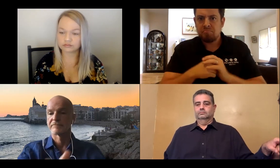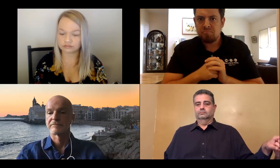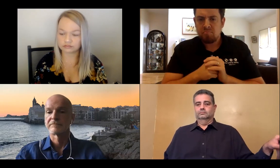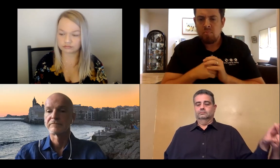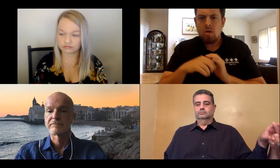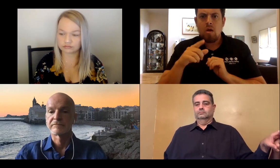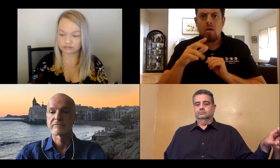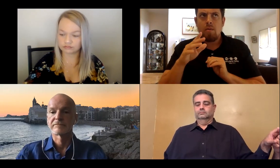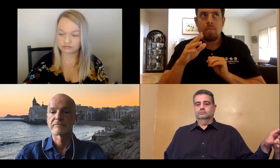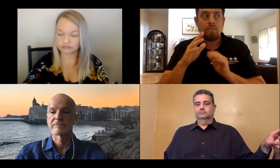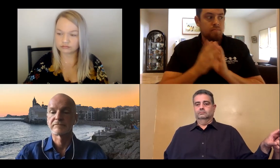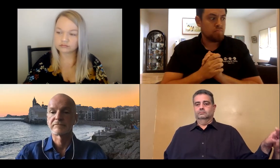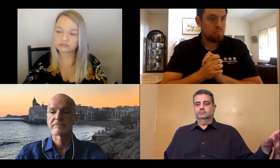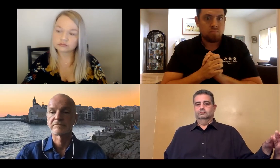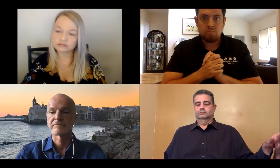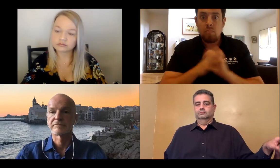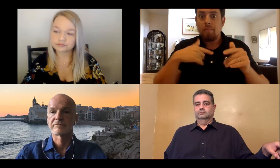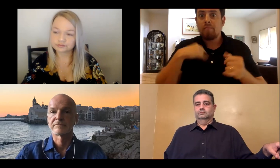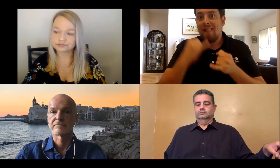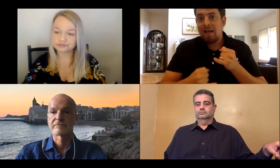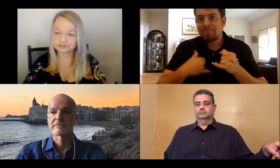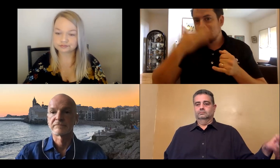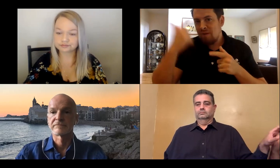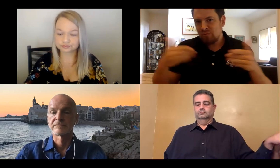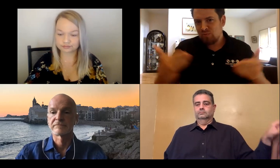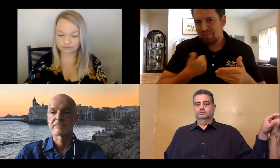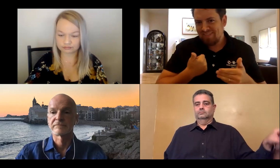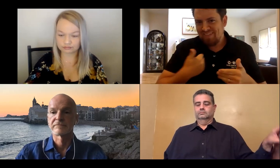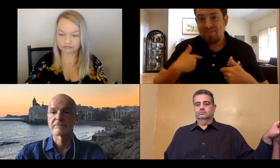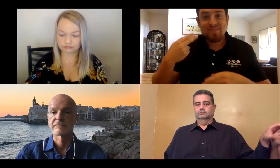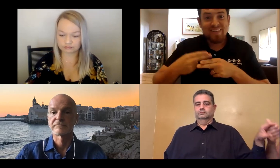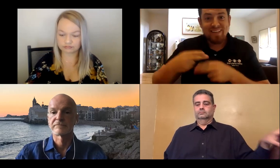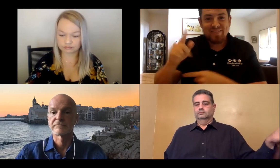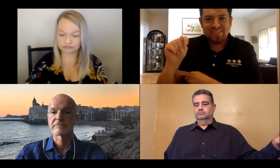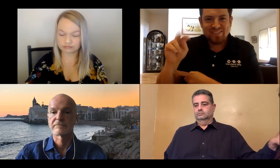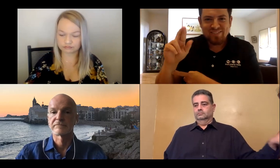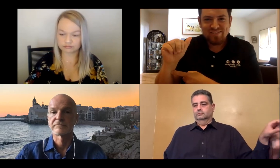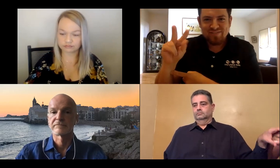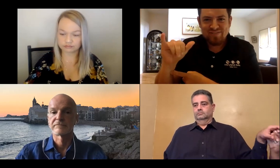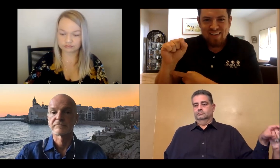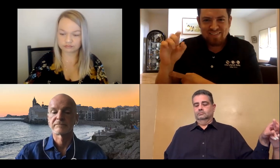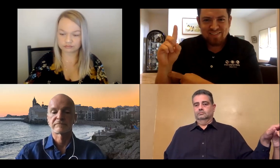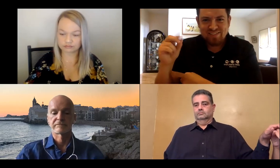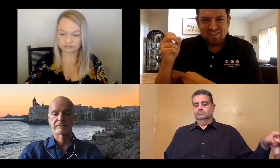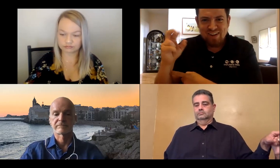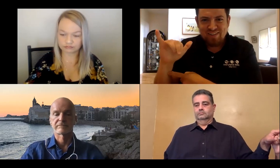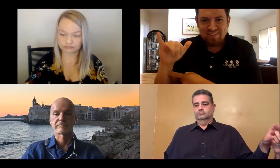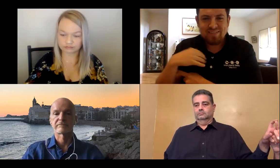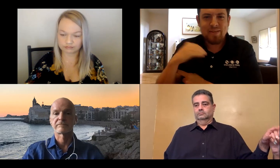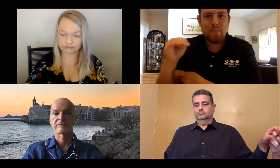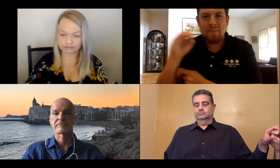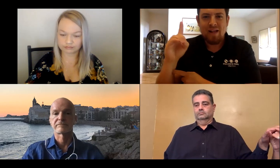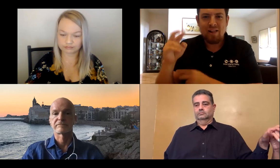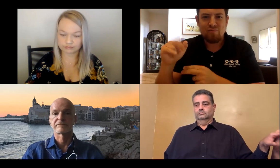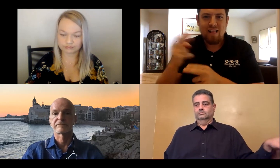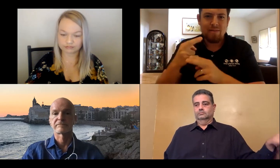icons, one of which is live transcript. Click on that and you'll get an option to turn on the captions. I forgot to introduce